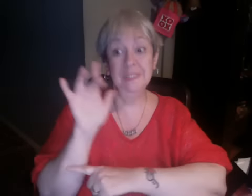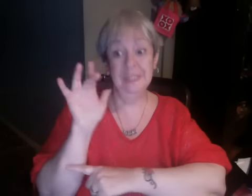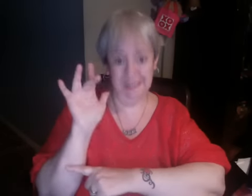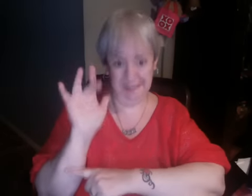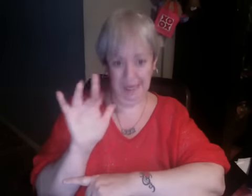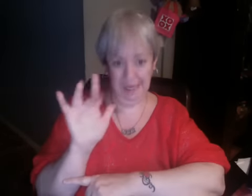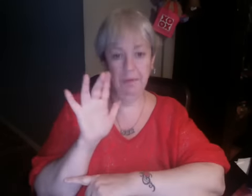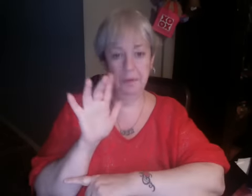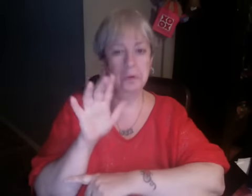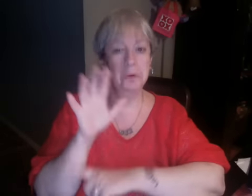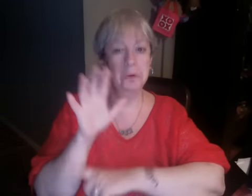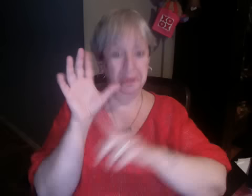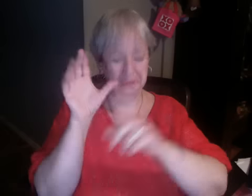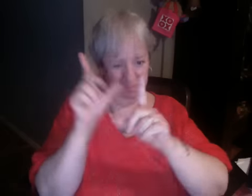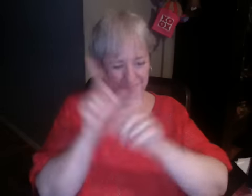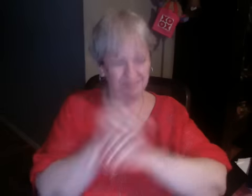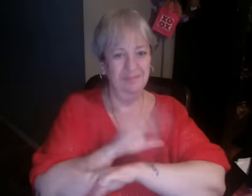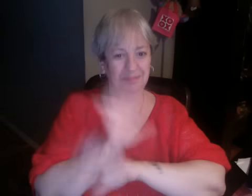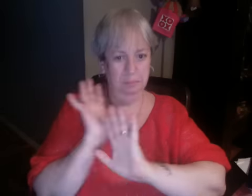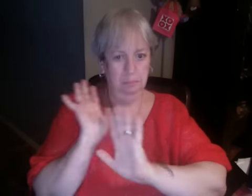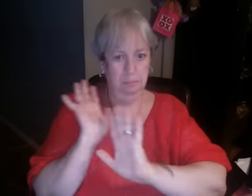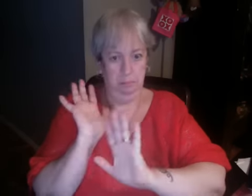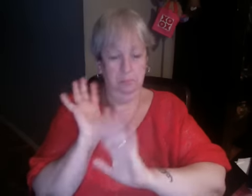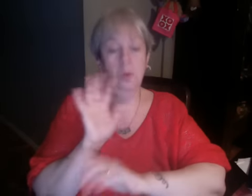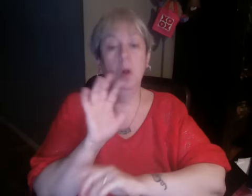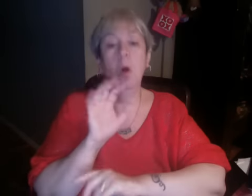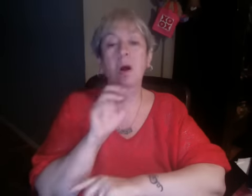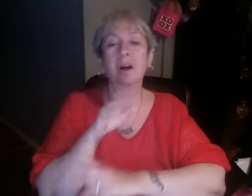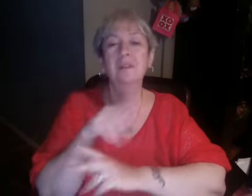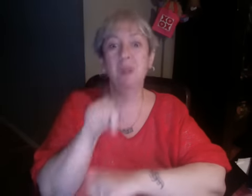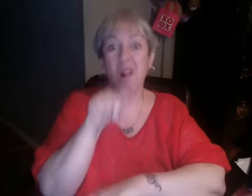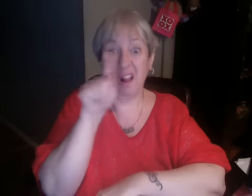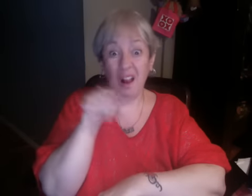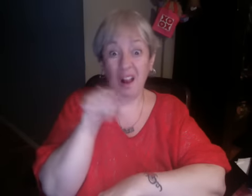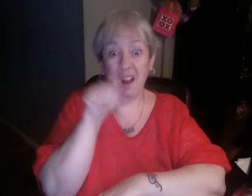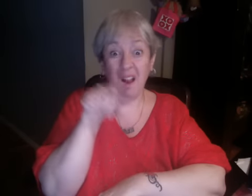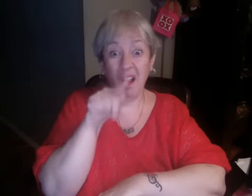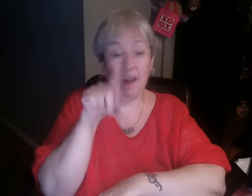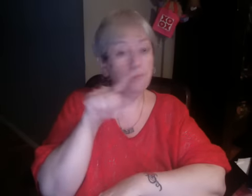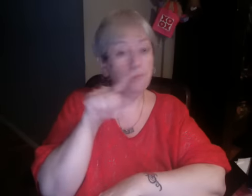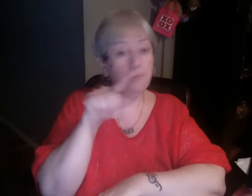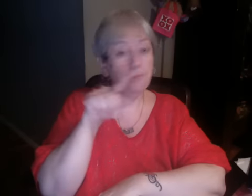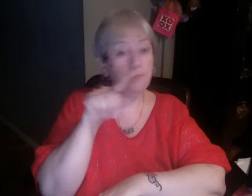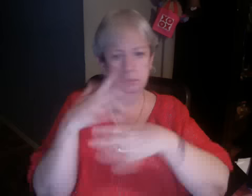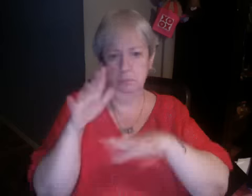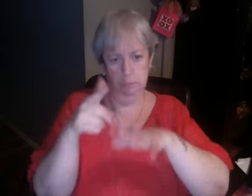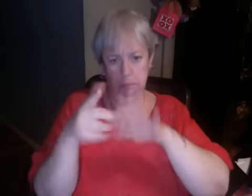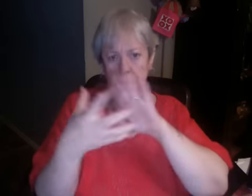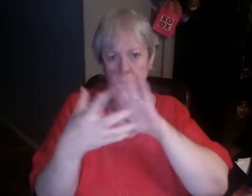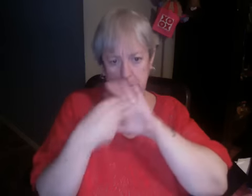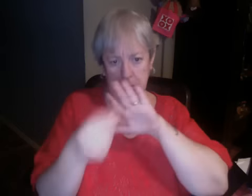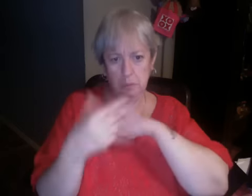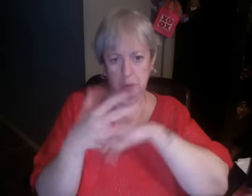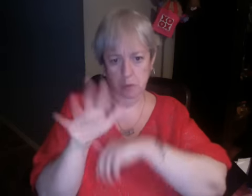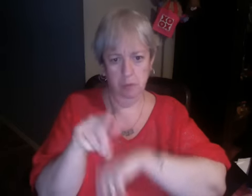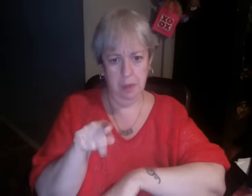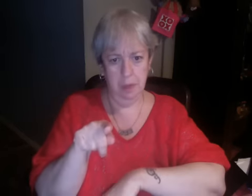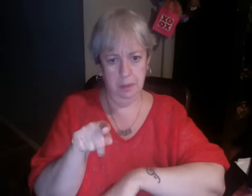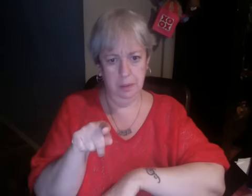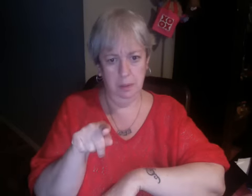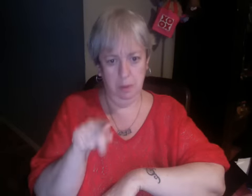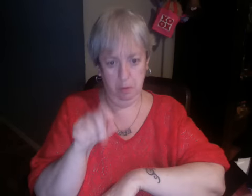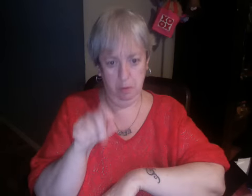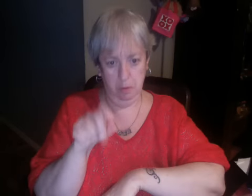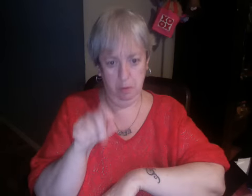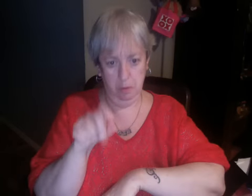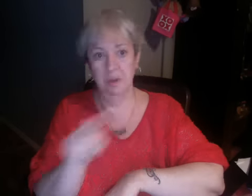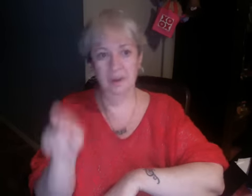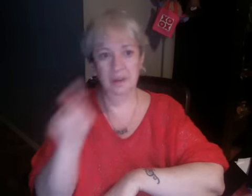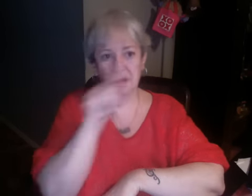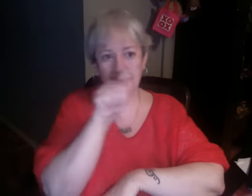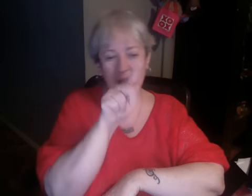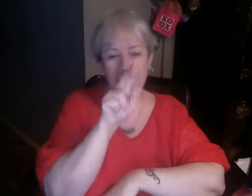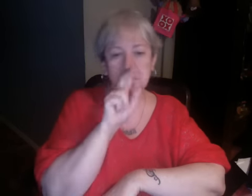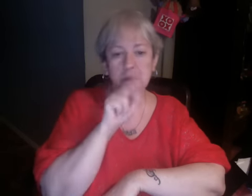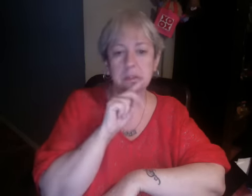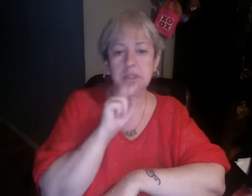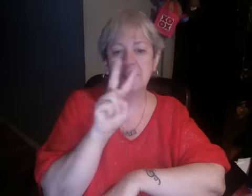Pissed at me from the leader. sorry to think that something was wrong with you kid. I took him there for not to the point. Watched him try one pill after